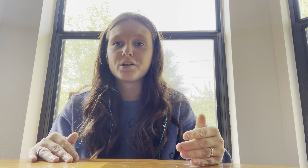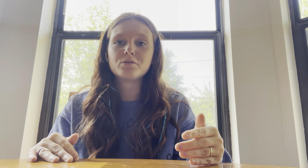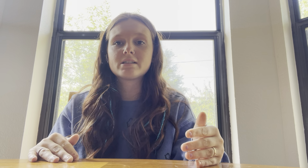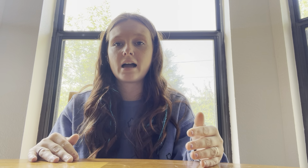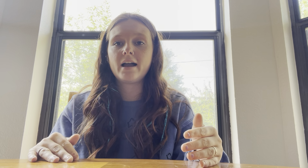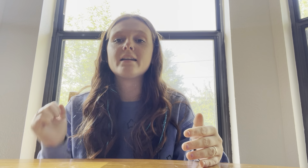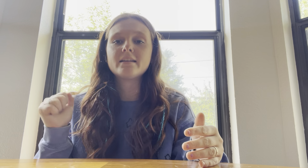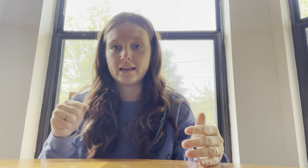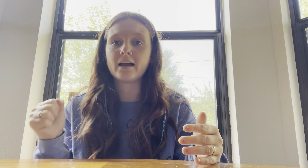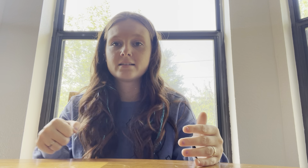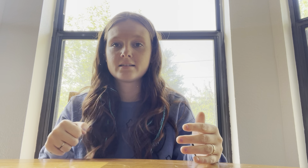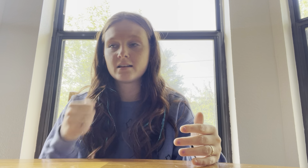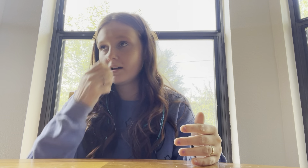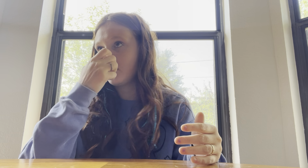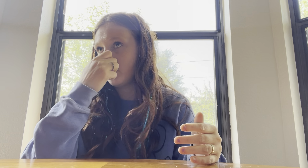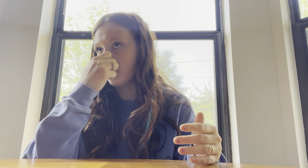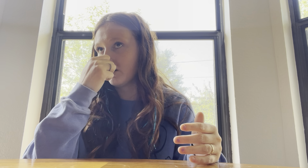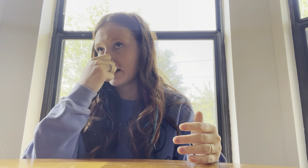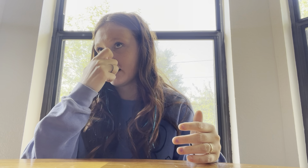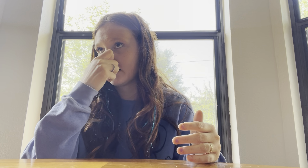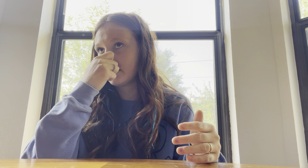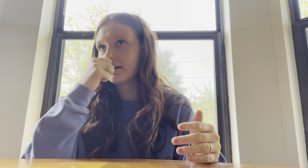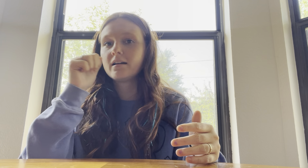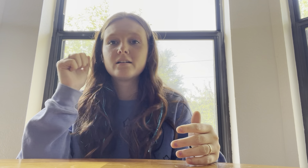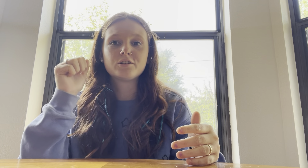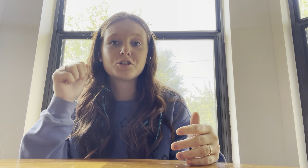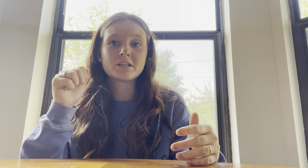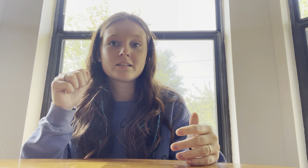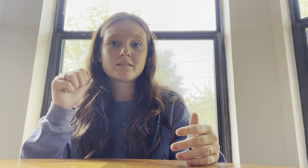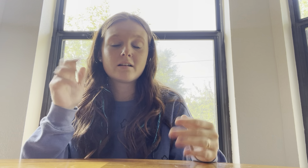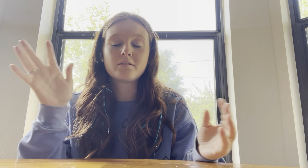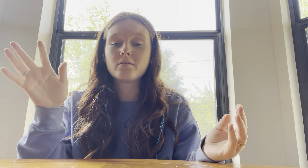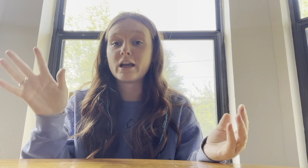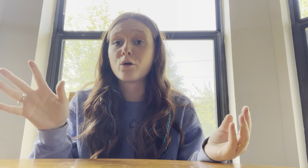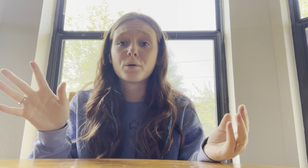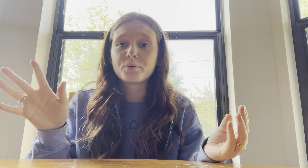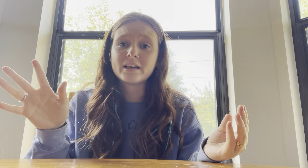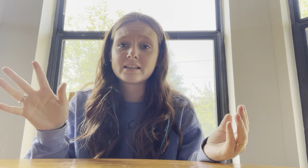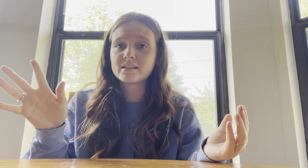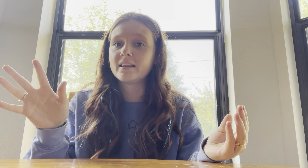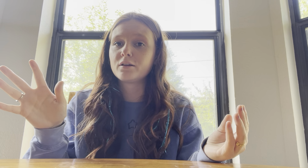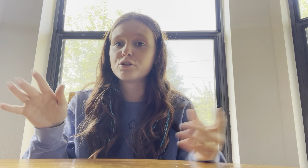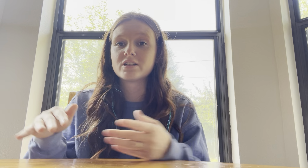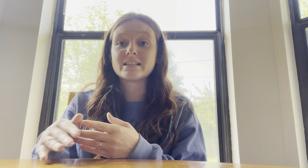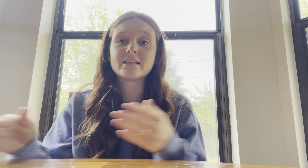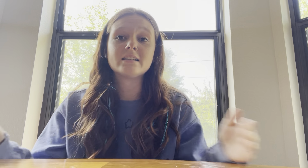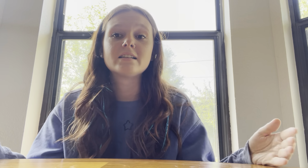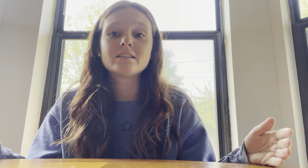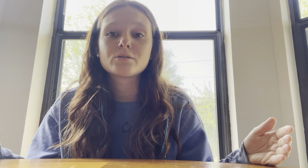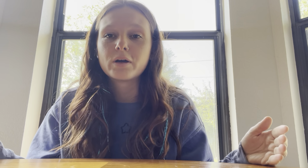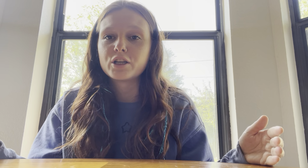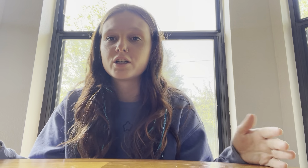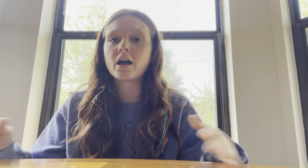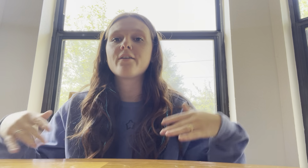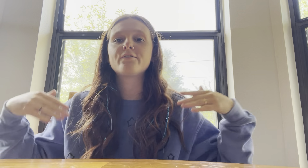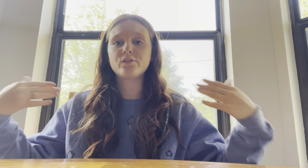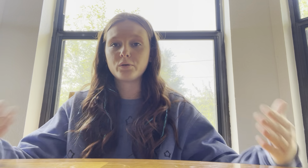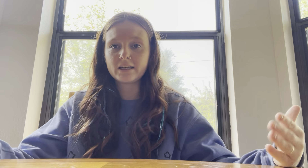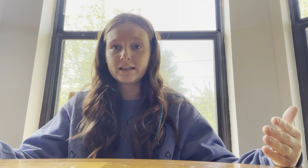you sign, yes, or just incorporating sign language in a sentence when you're not fluent in